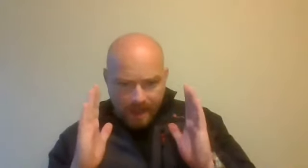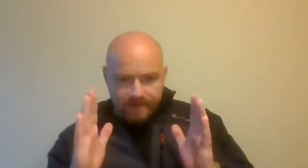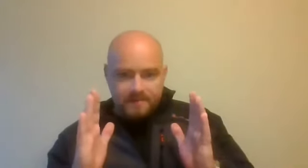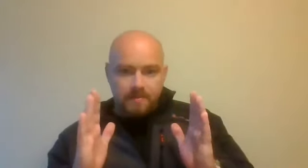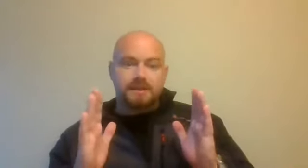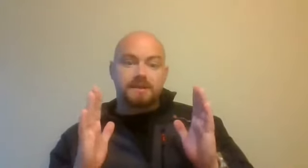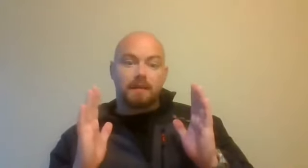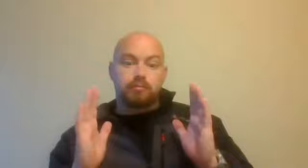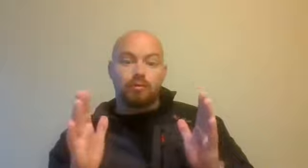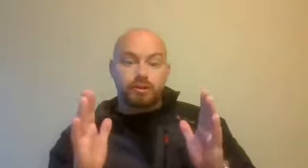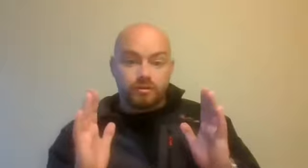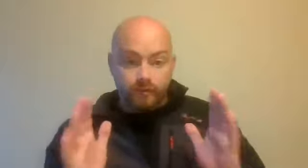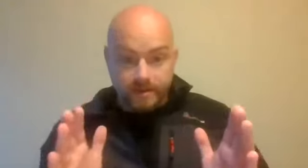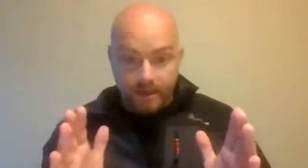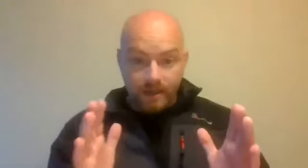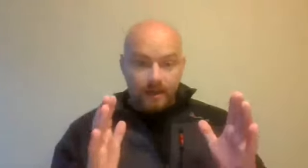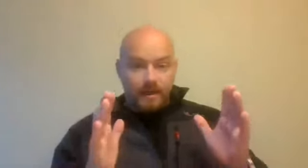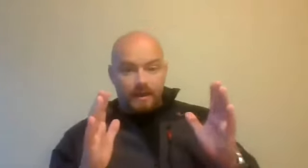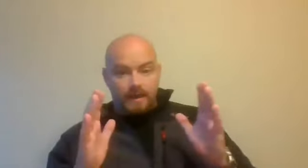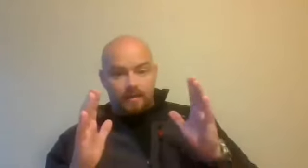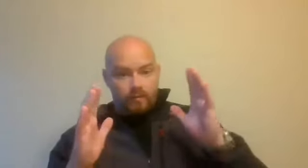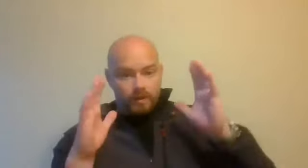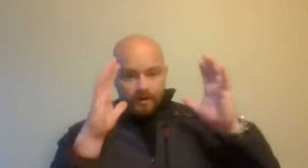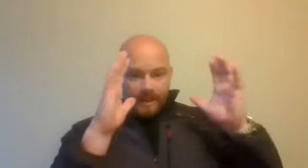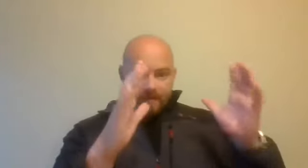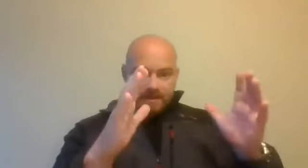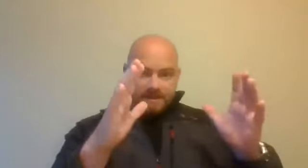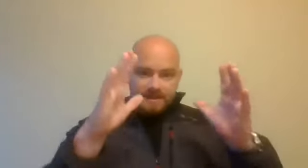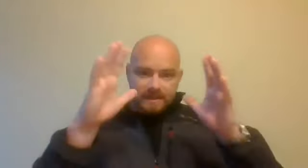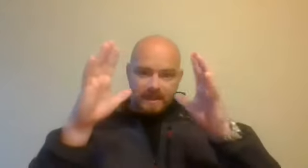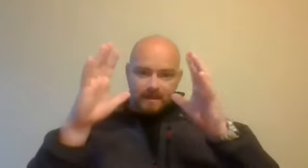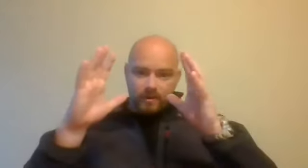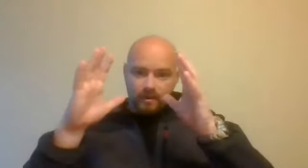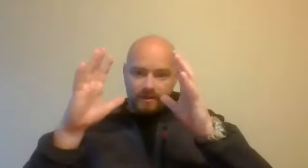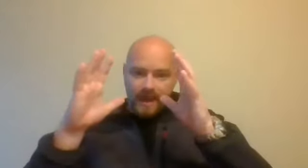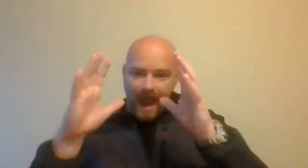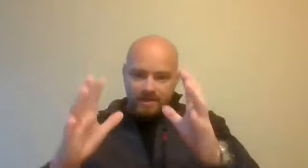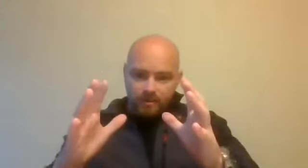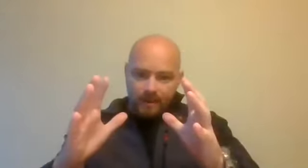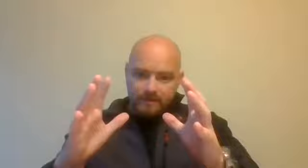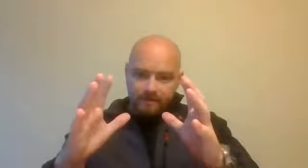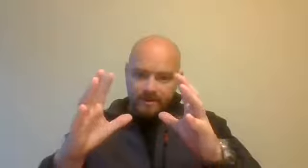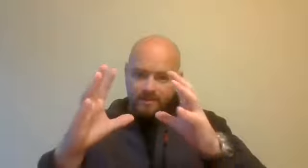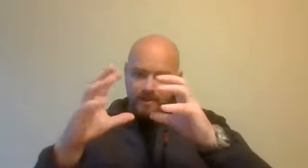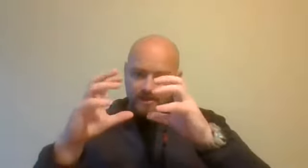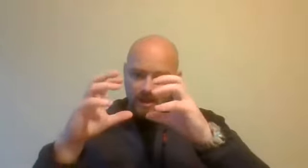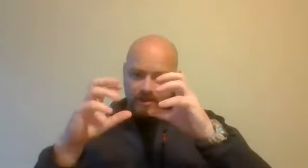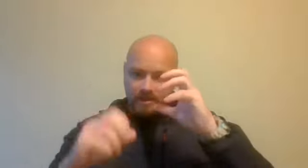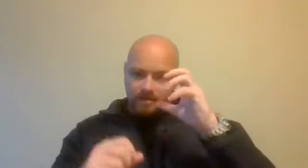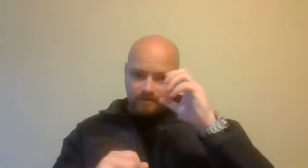evidence-based approach to risk. We look at the evidence, and we look at the actual levels of risk based on, you know,